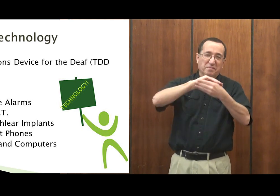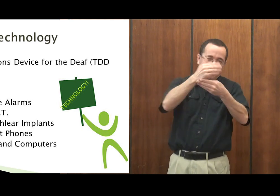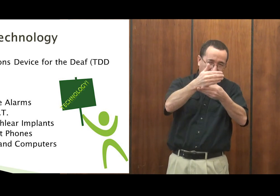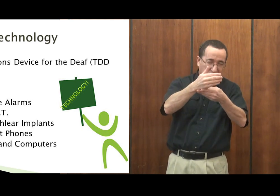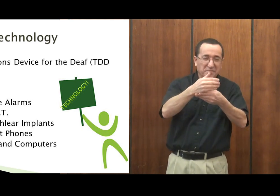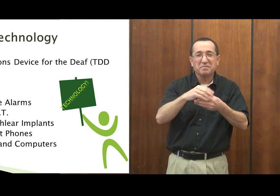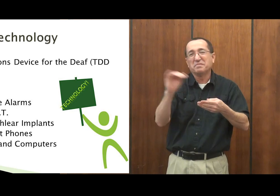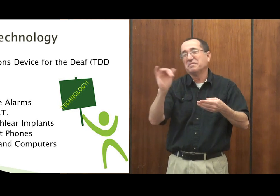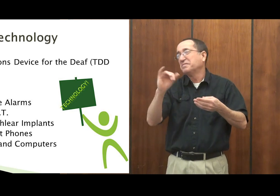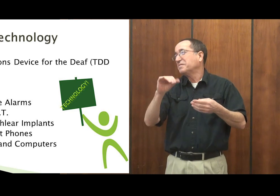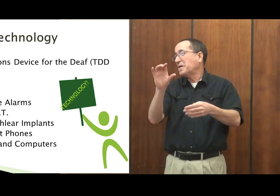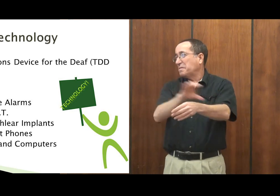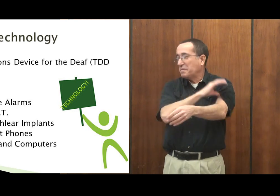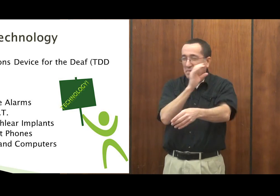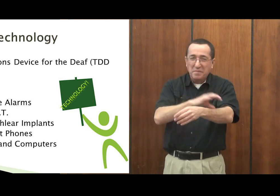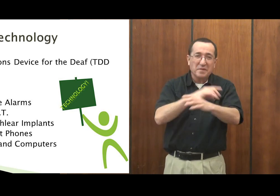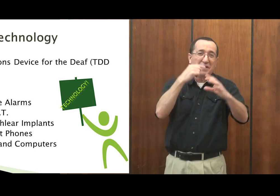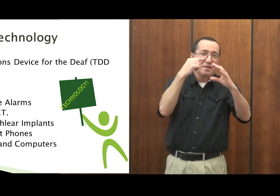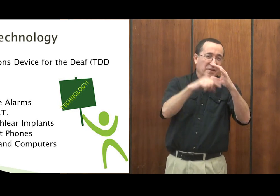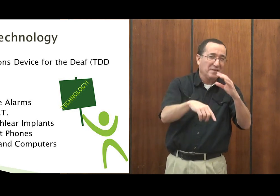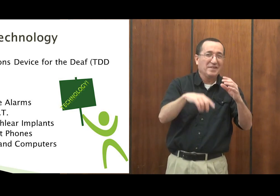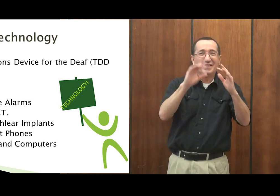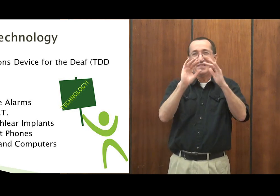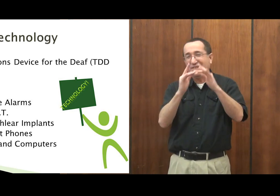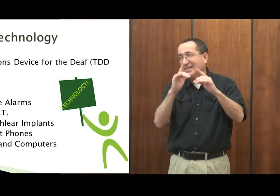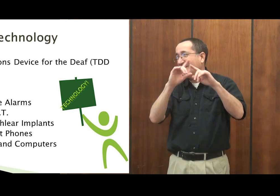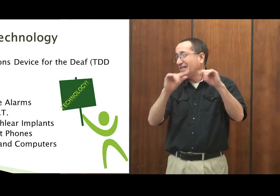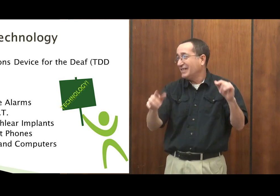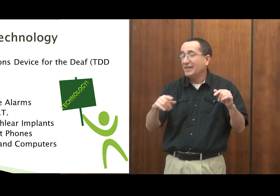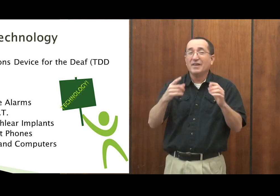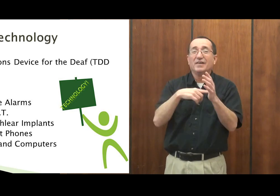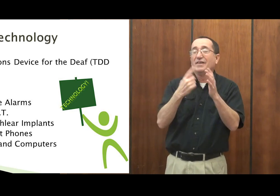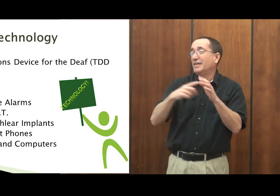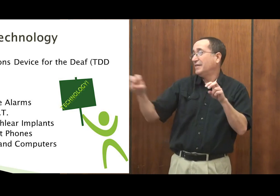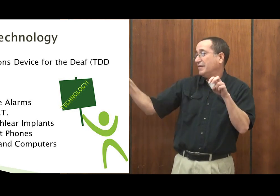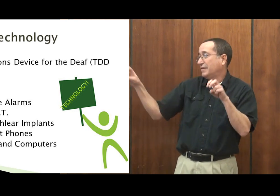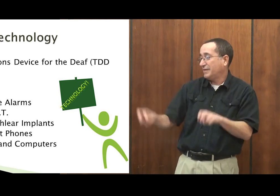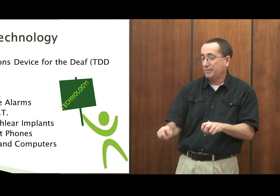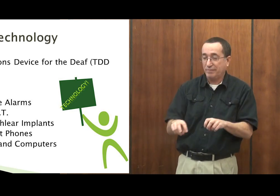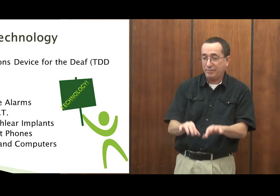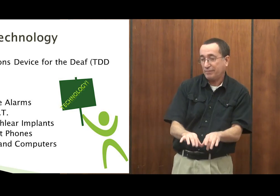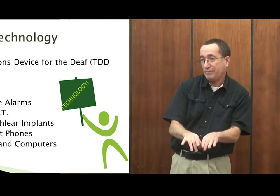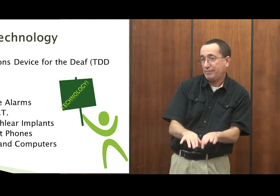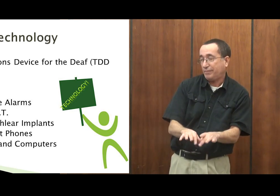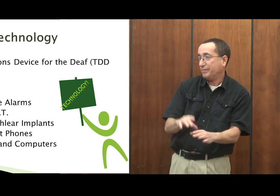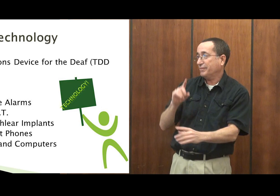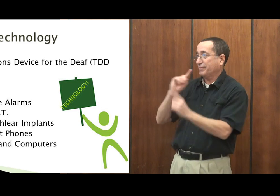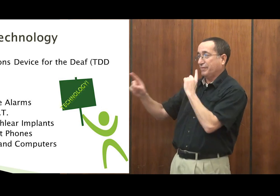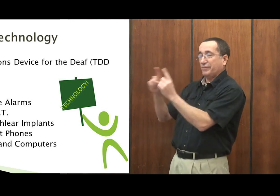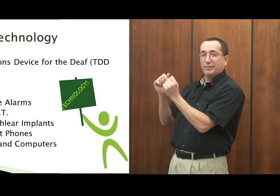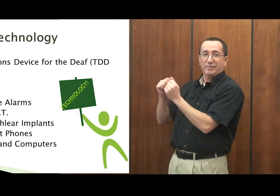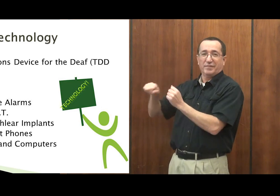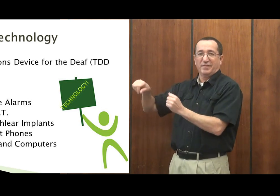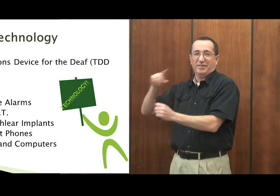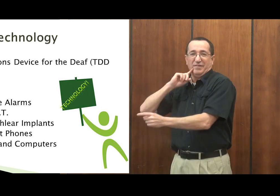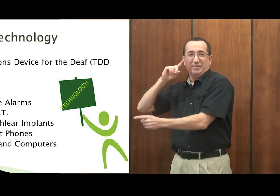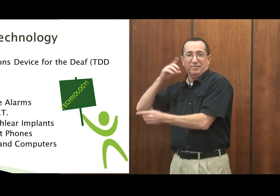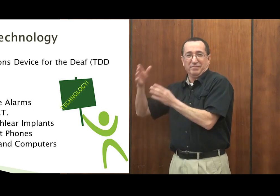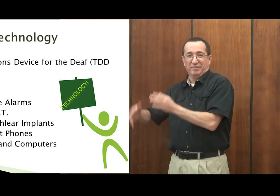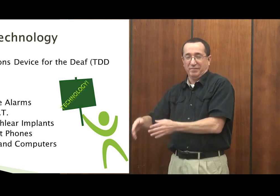Same along with tablets, computers, emails and such. I could talk with another person who knows